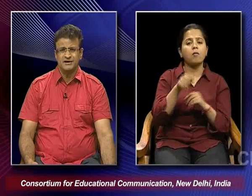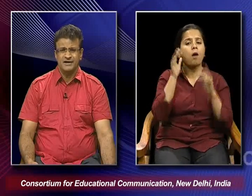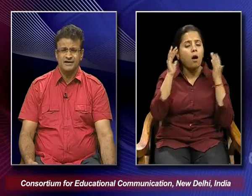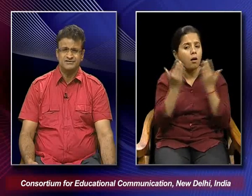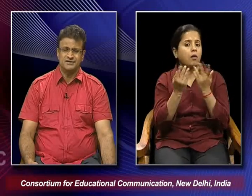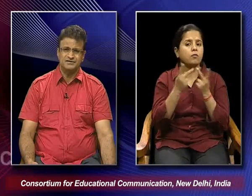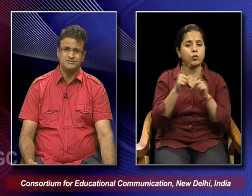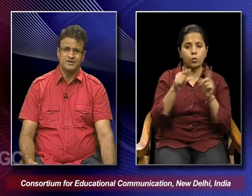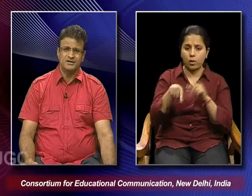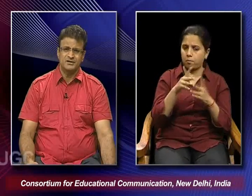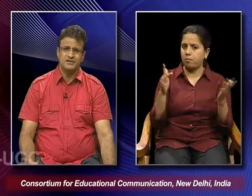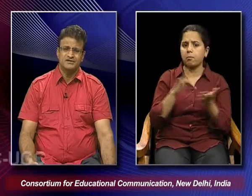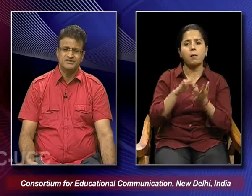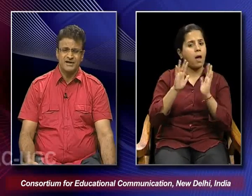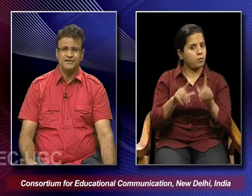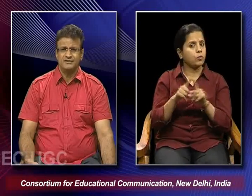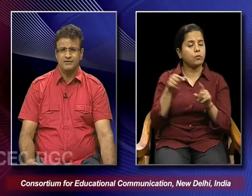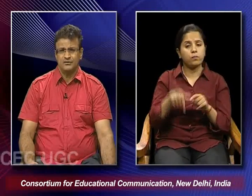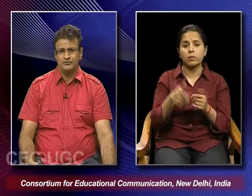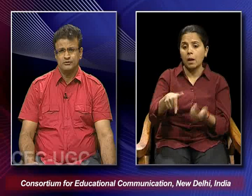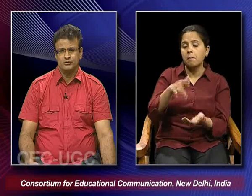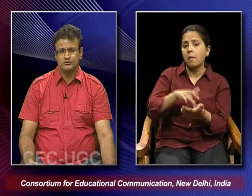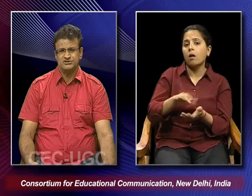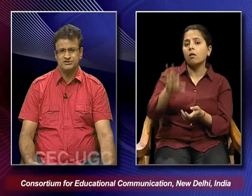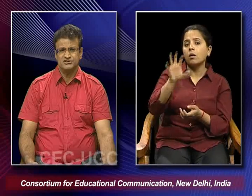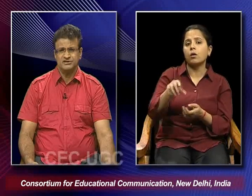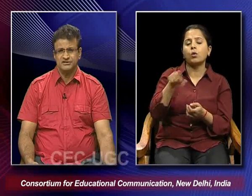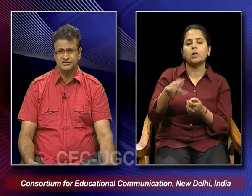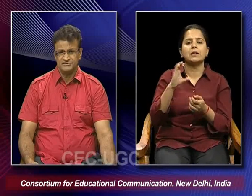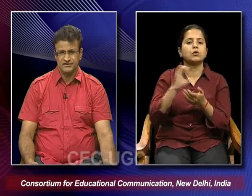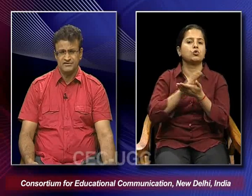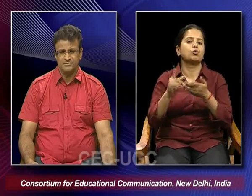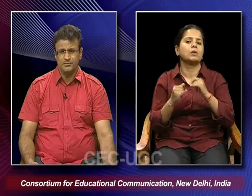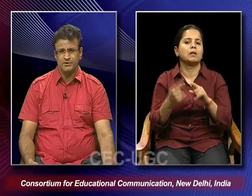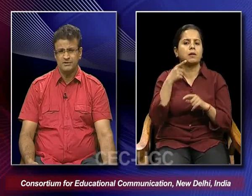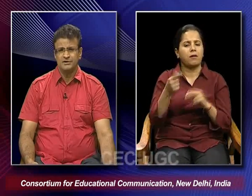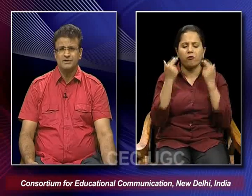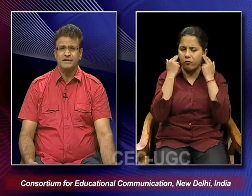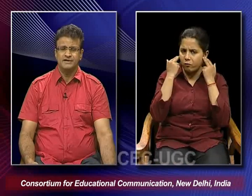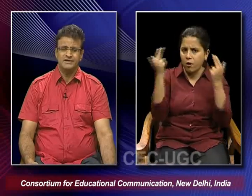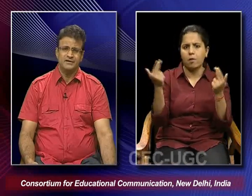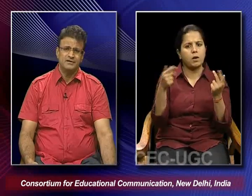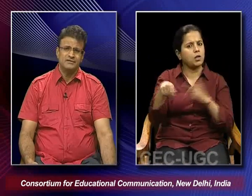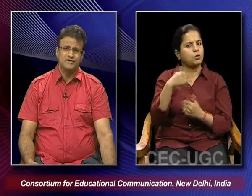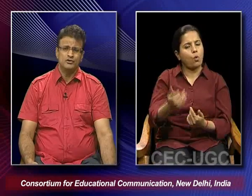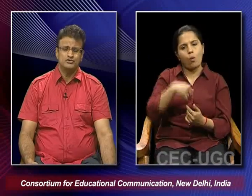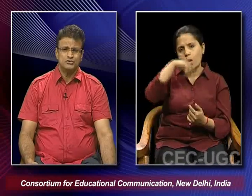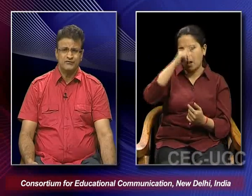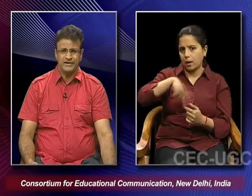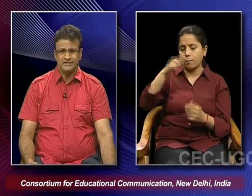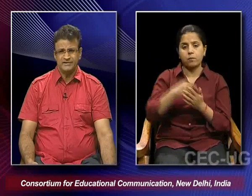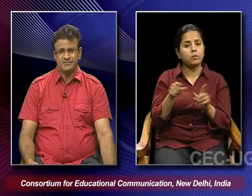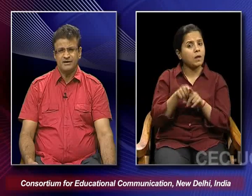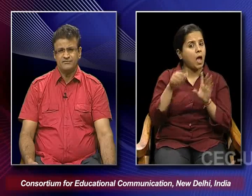as this particular shrine of Mnuddin Chishti is very, very popular in India. We also